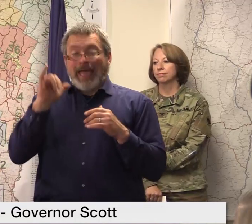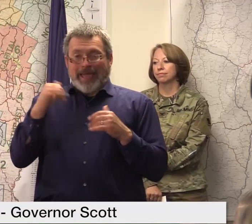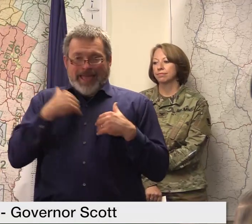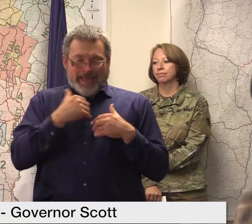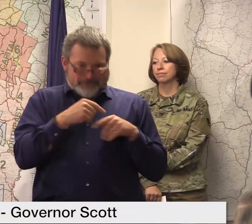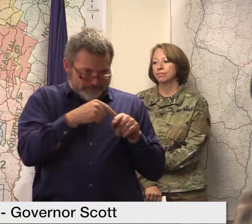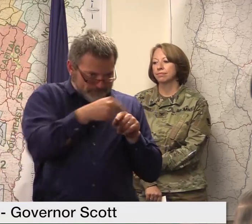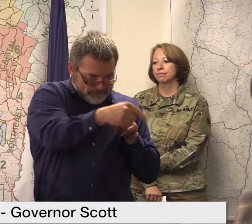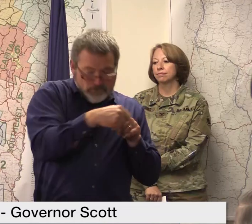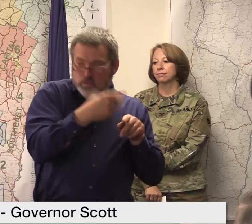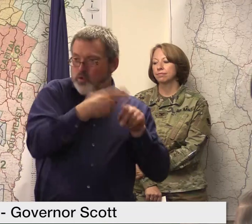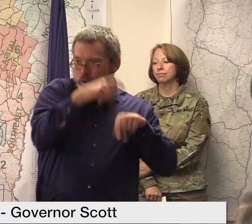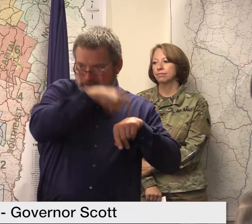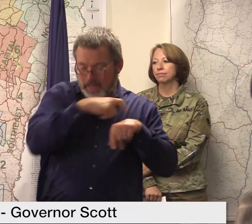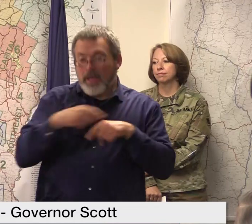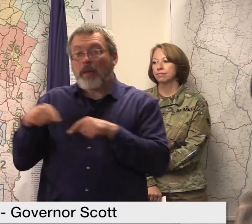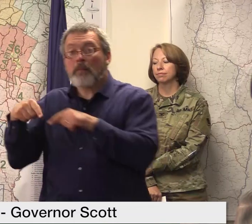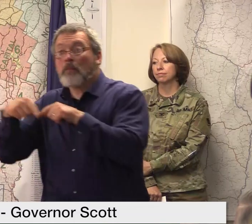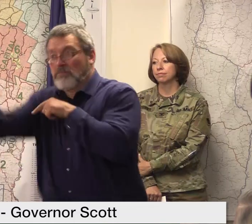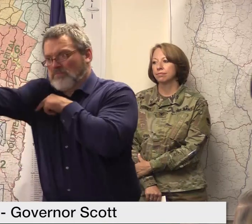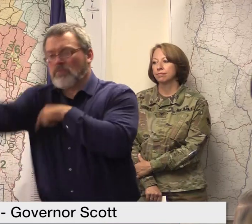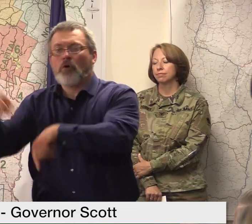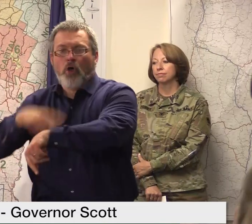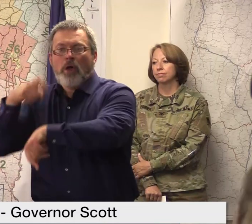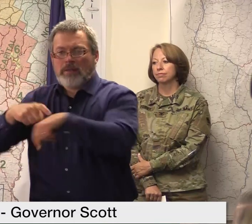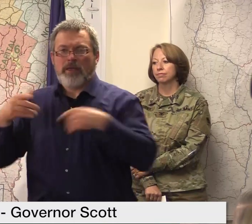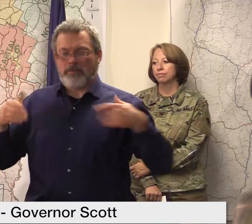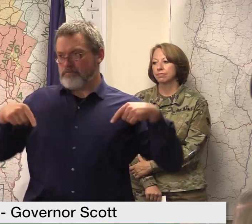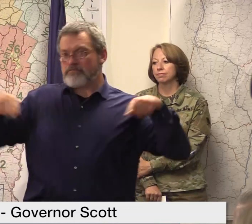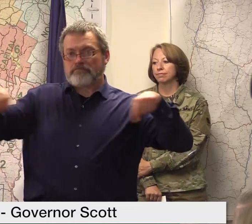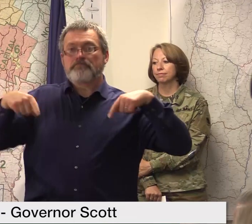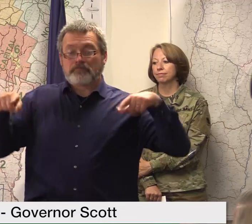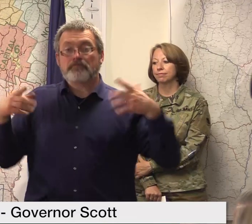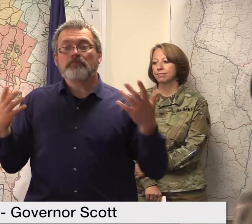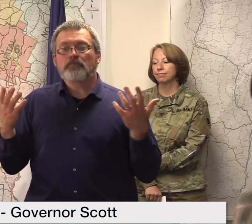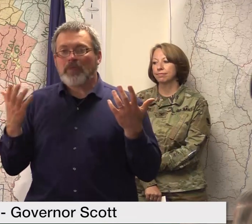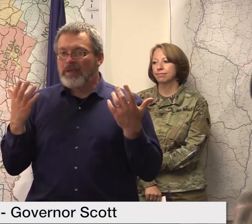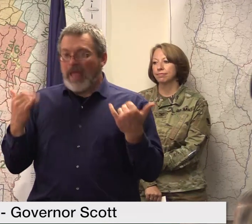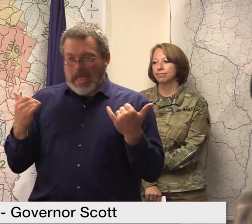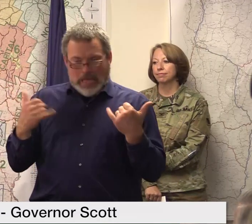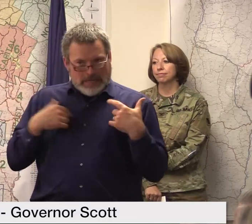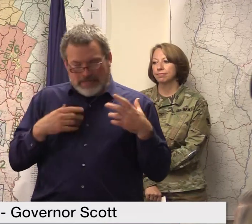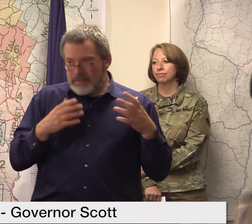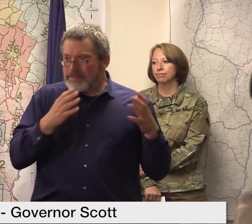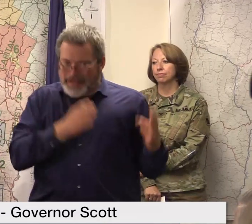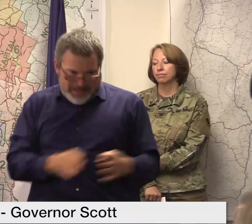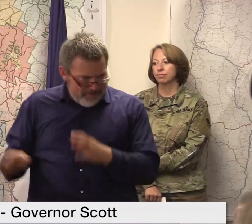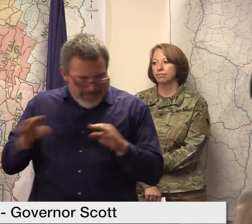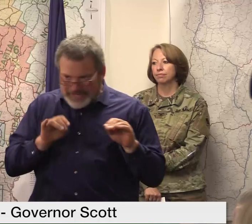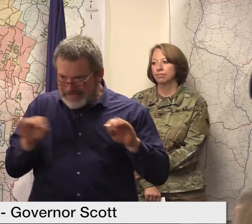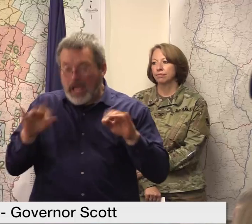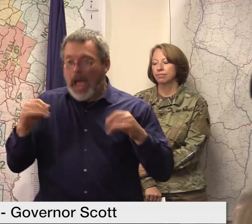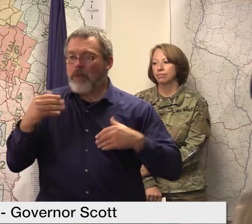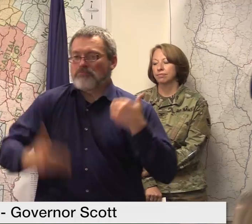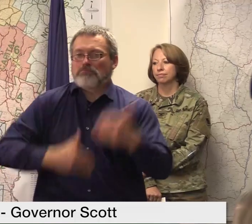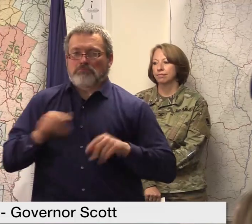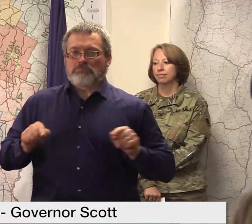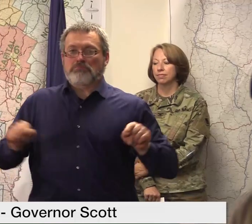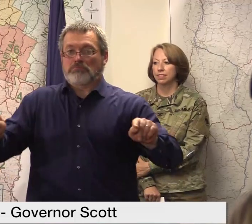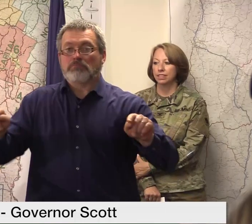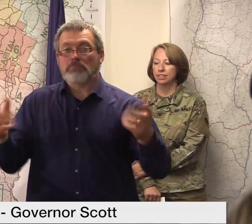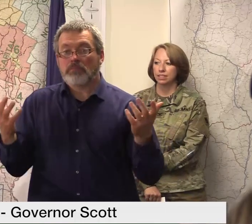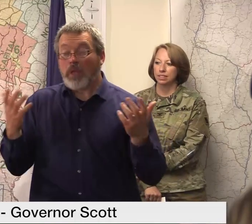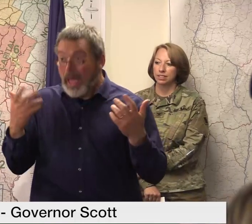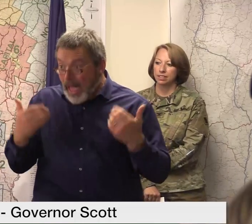so the short answer to your question is yes we are actively planning and there are no easy solutions for this